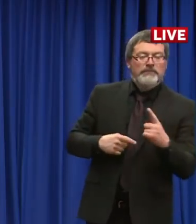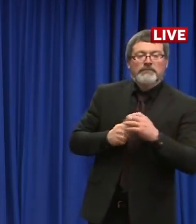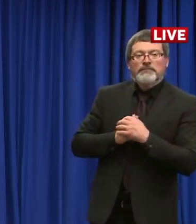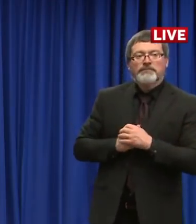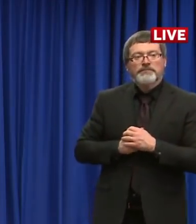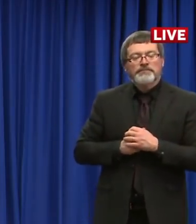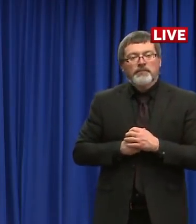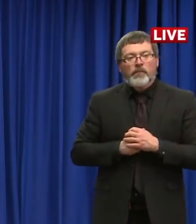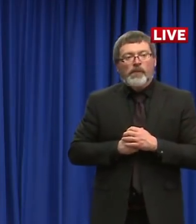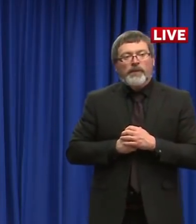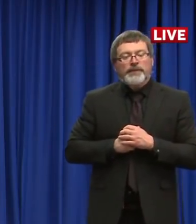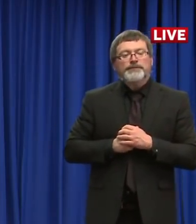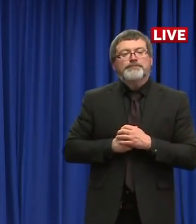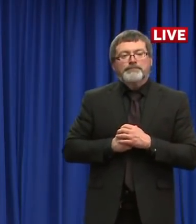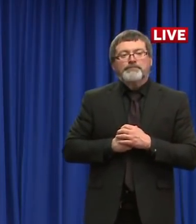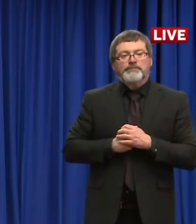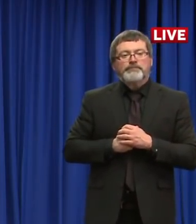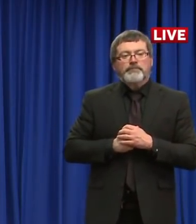Hi, Paula.